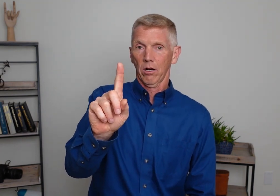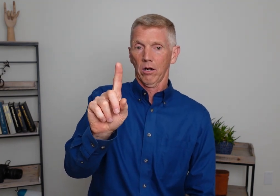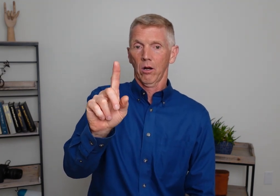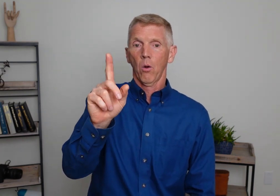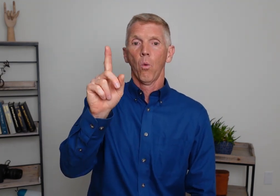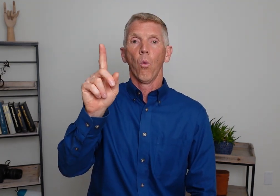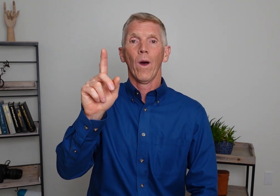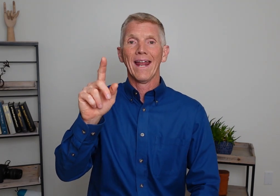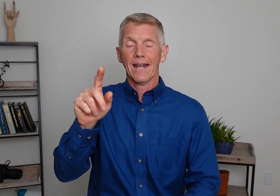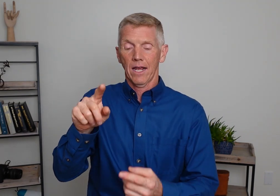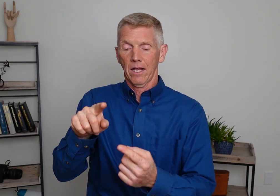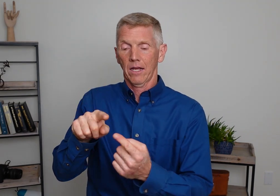When.